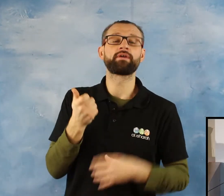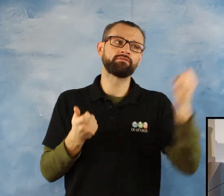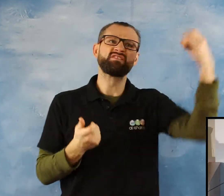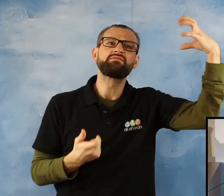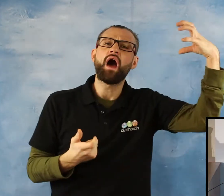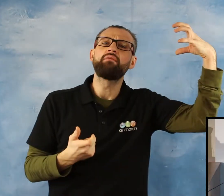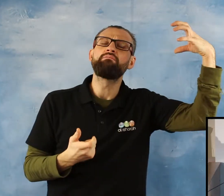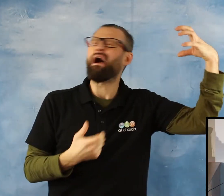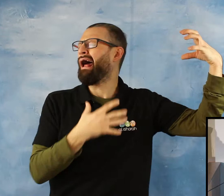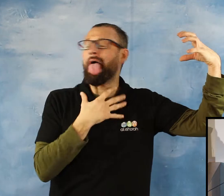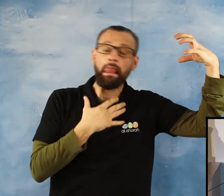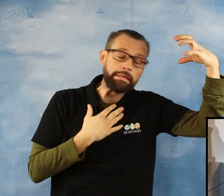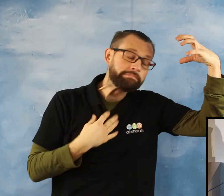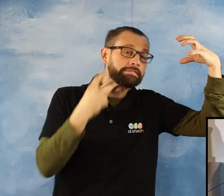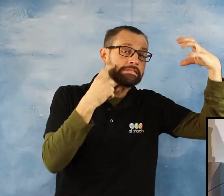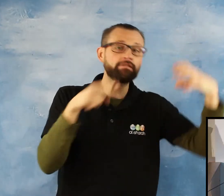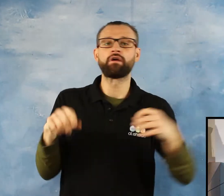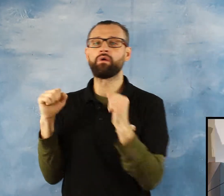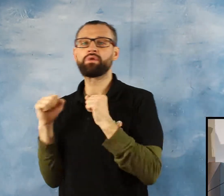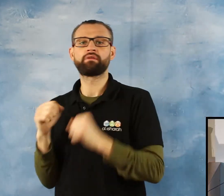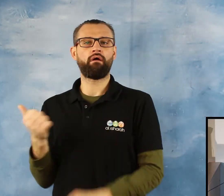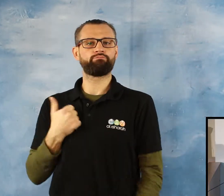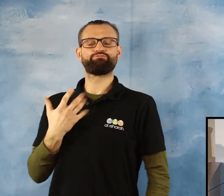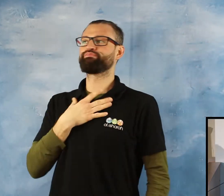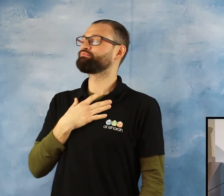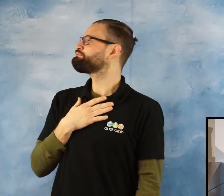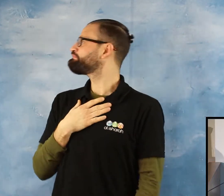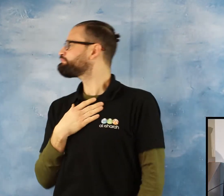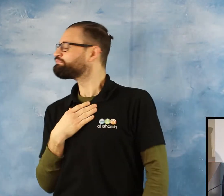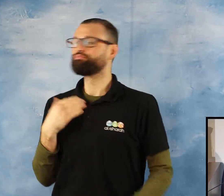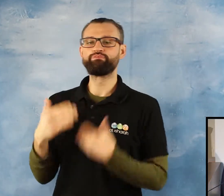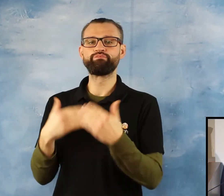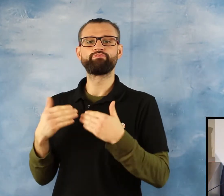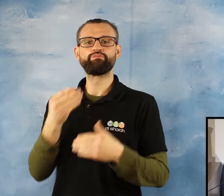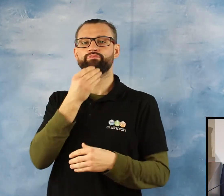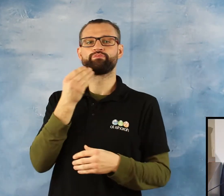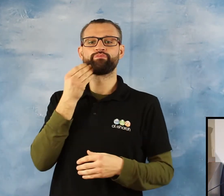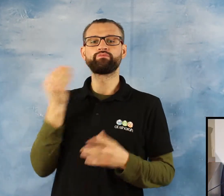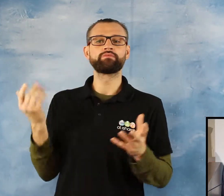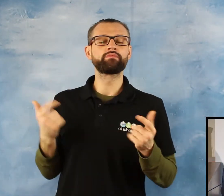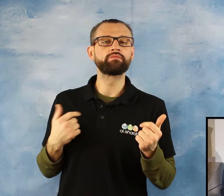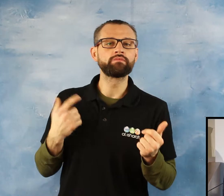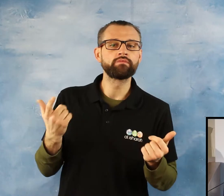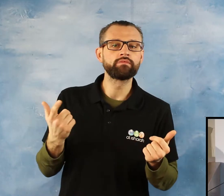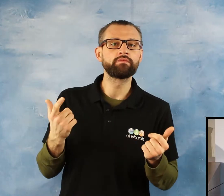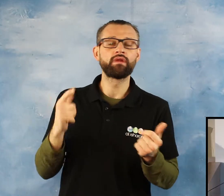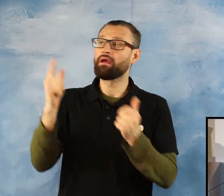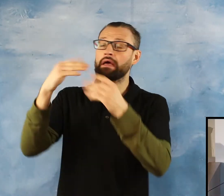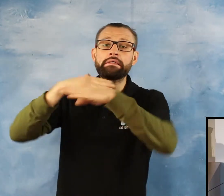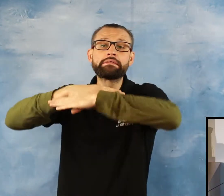in our area, mashallah, in this part of the world, it is very smaller day, mashallah. So we can fast. One day fasting,